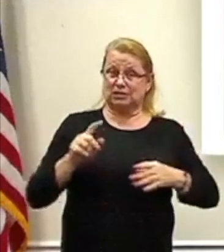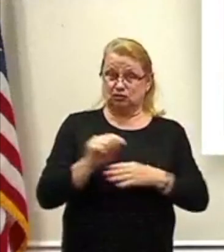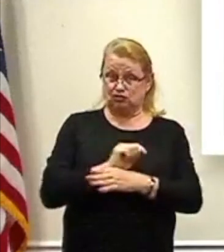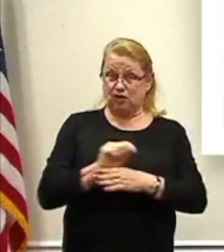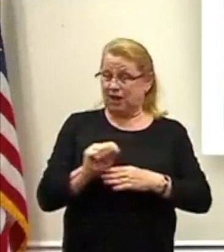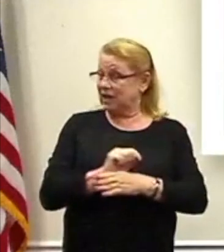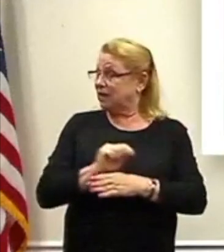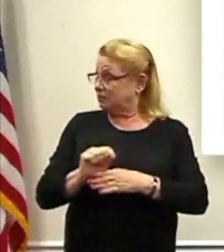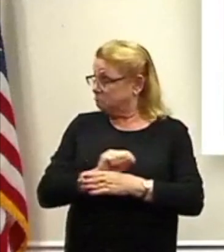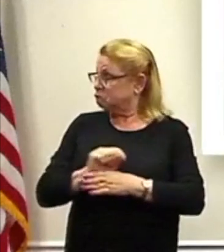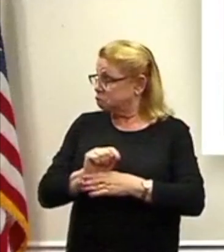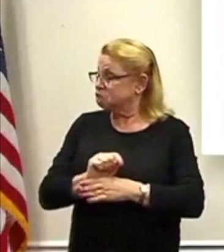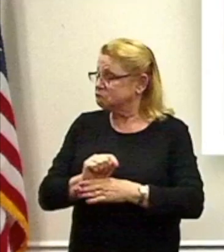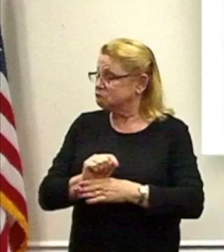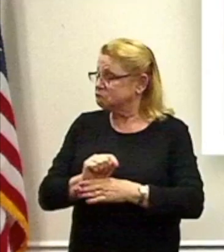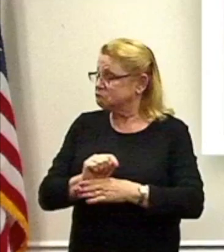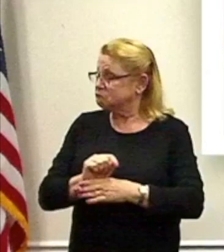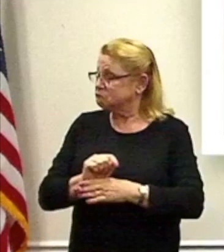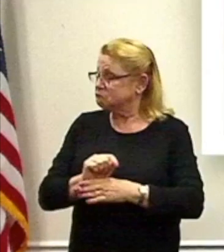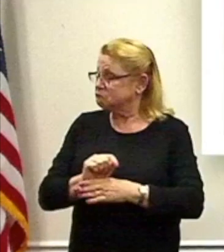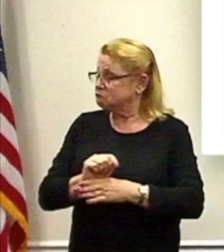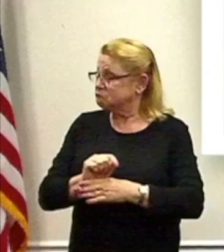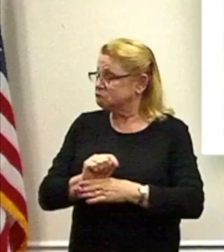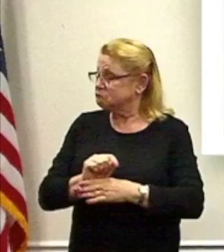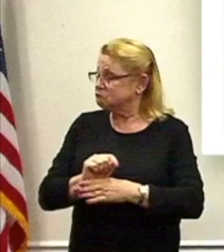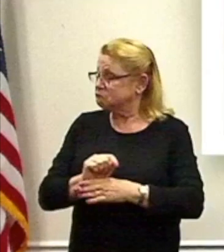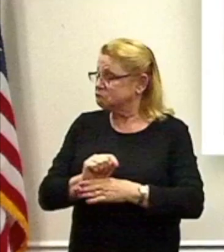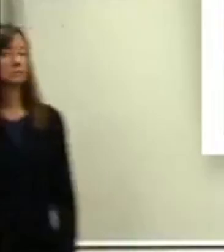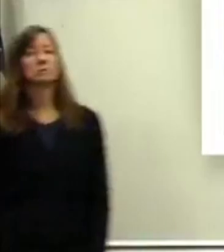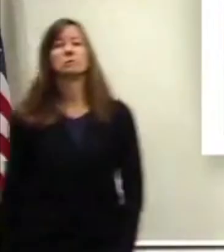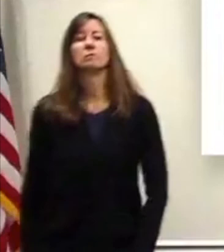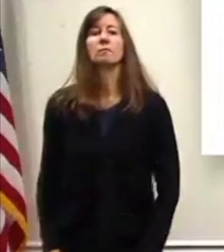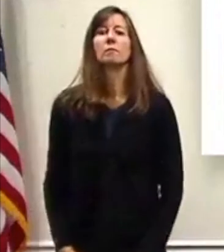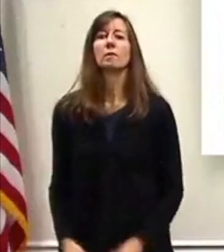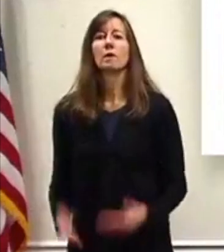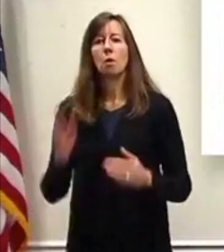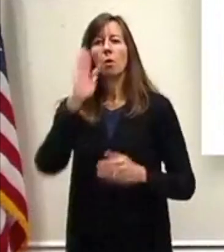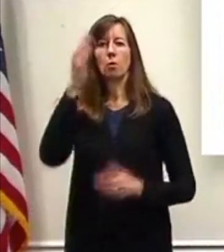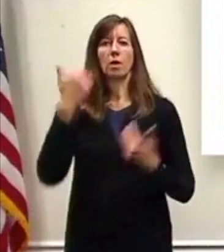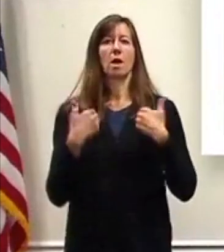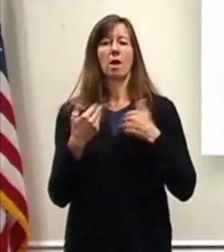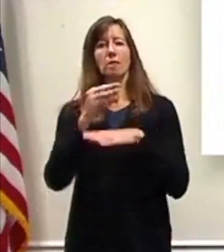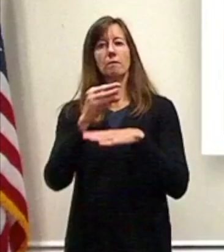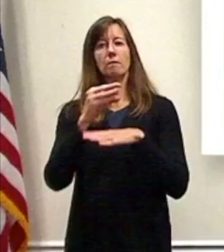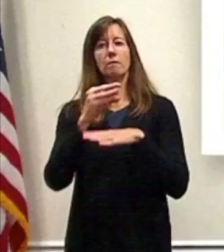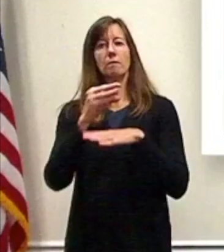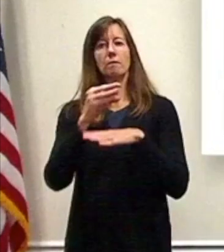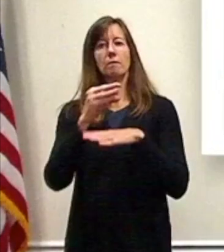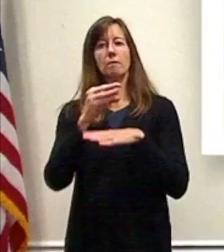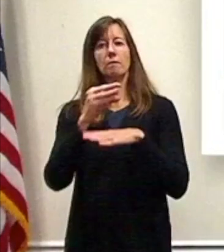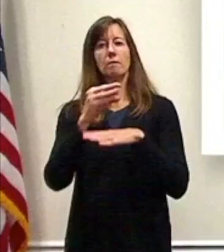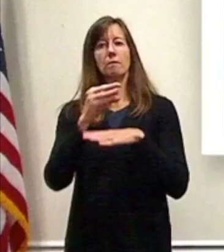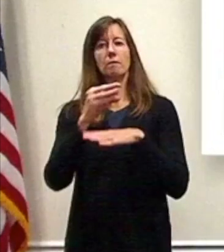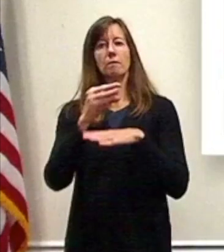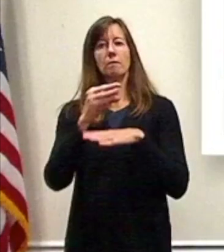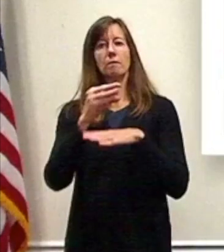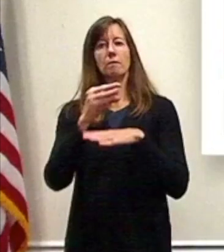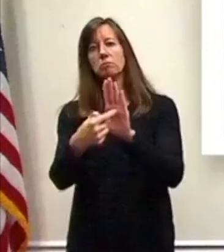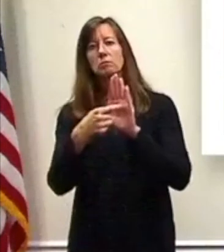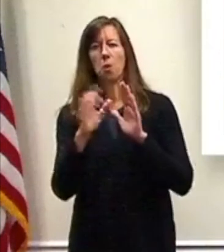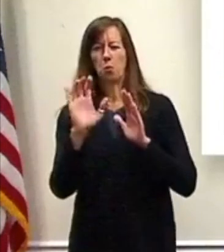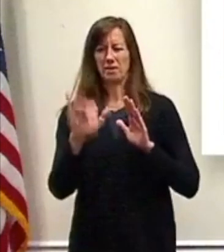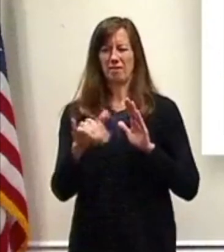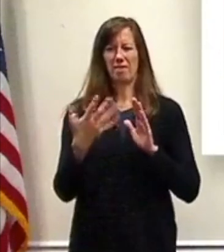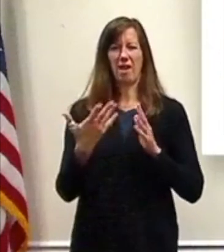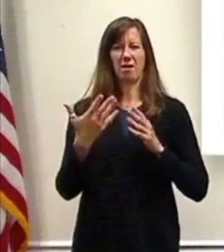is, I asked you to Google it. In fact, we're going to have a little bit of a video that kind of explains what procedural justice is. But the goal here,